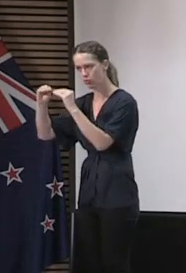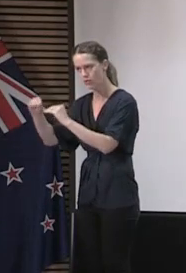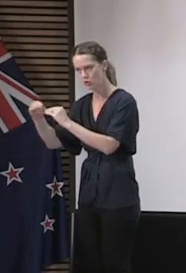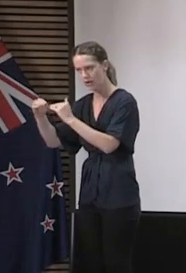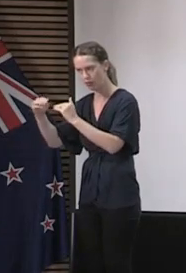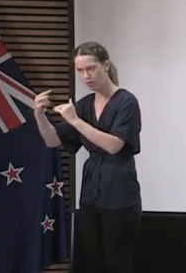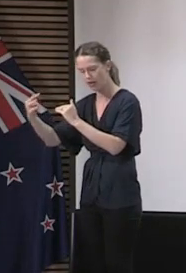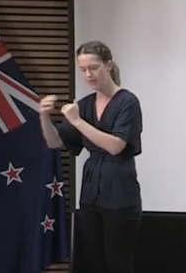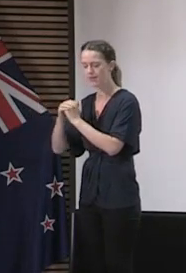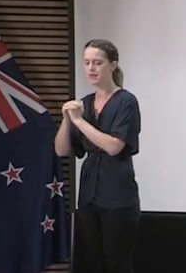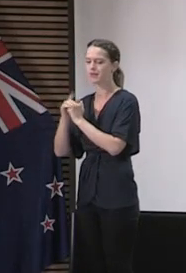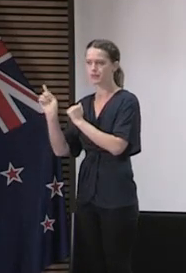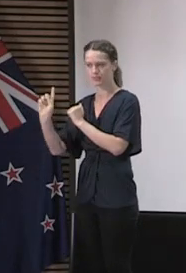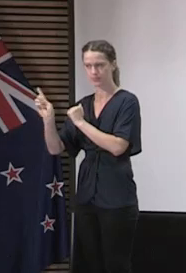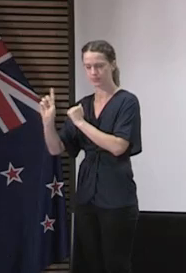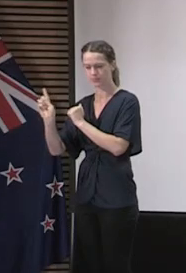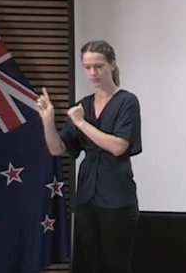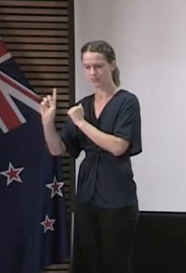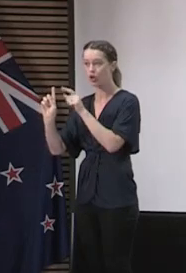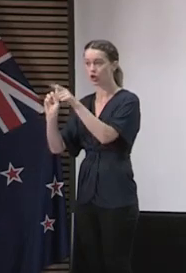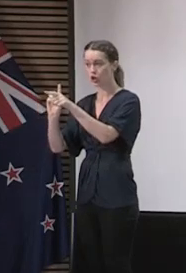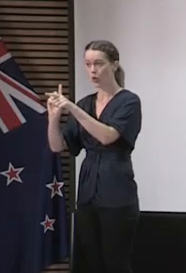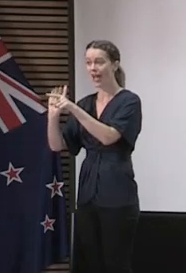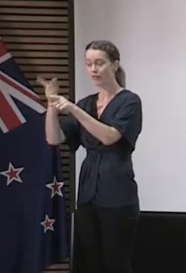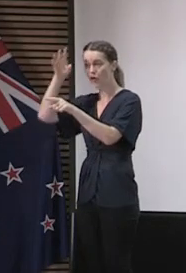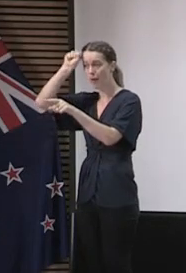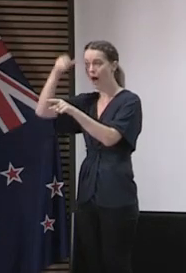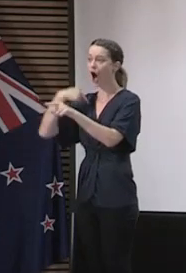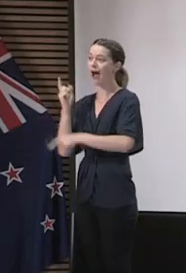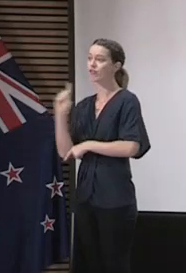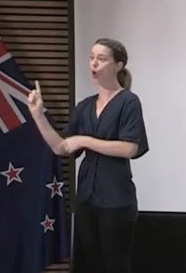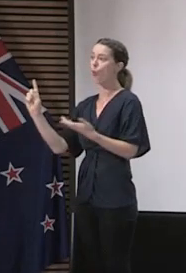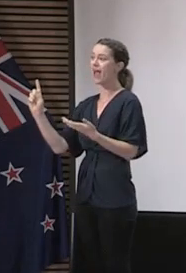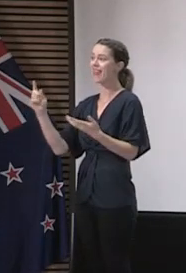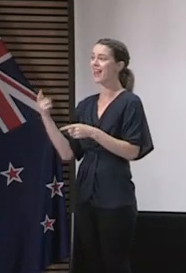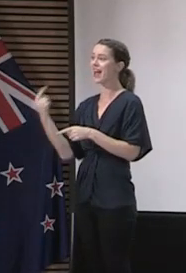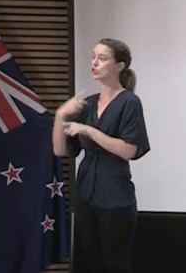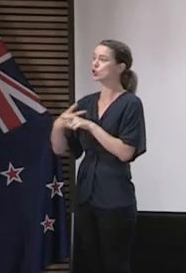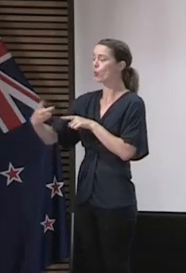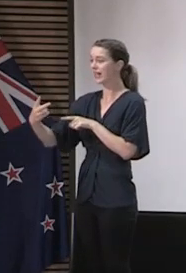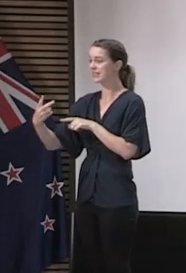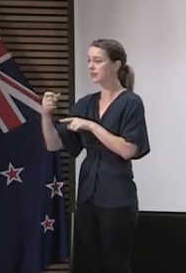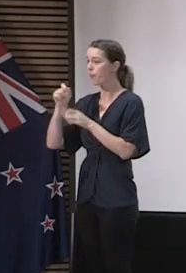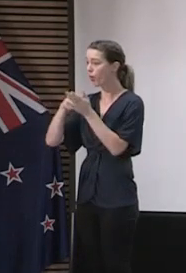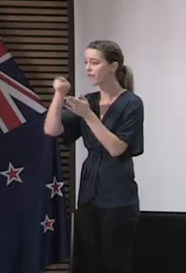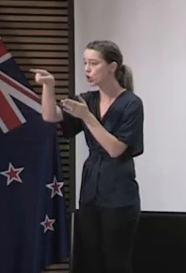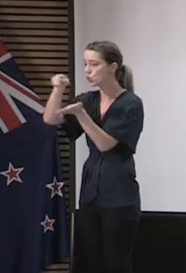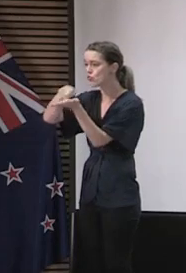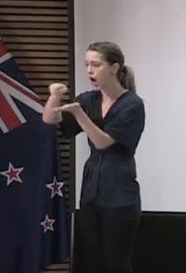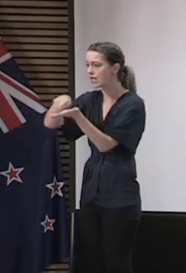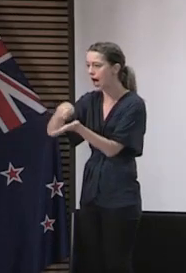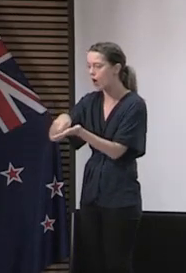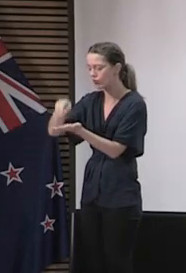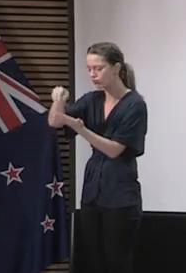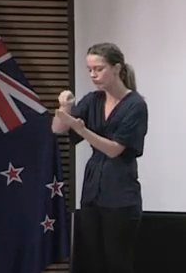importance of people recalling where they have been and making a note of that. Very early on when we had the cases